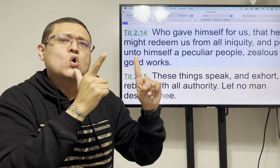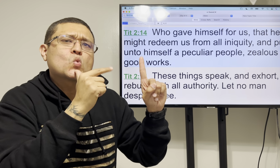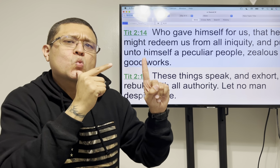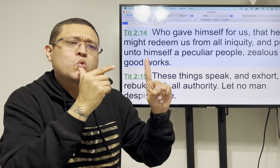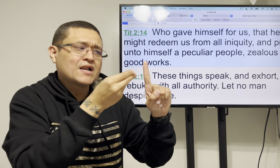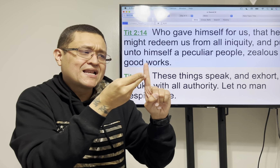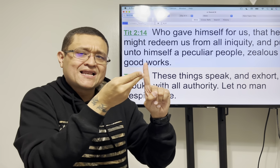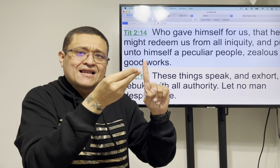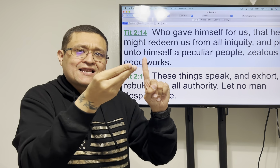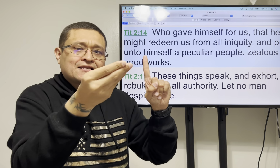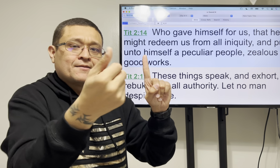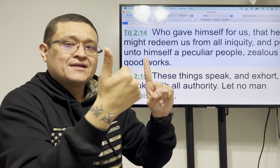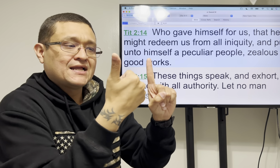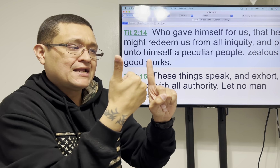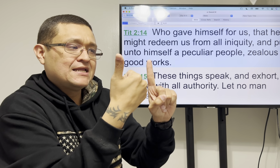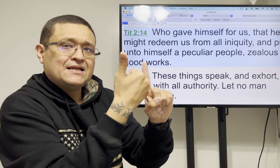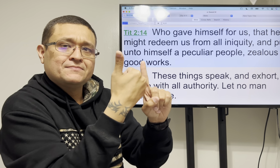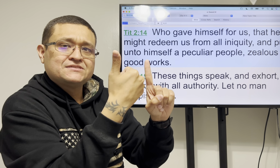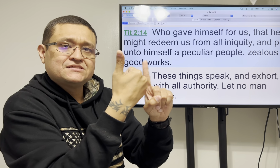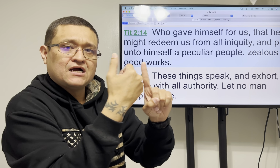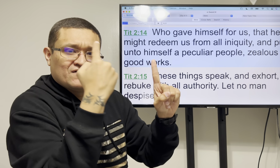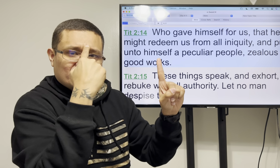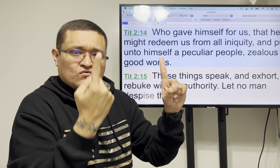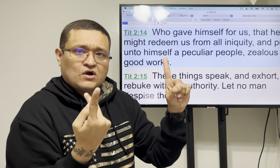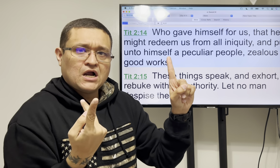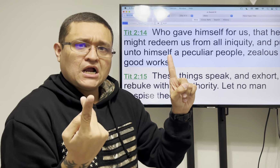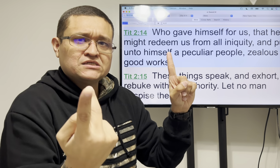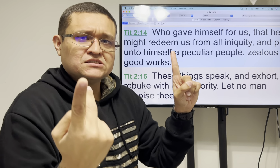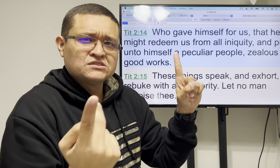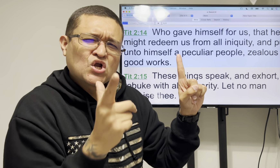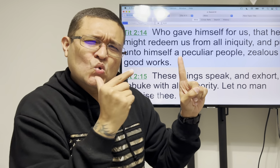it says who gave himself for us